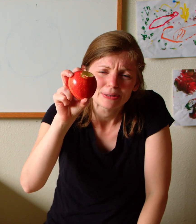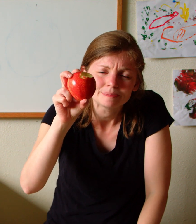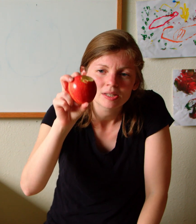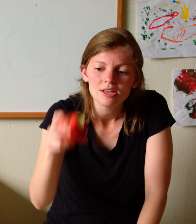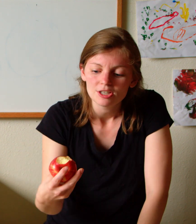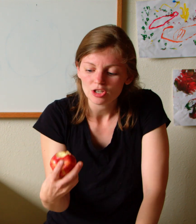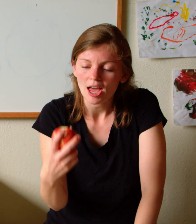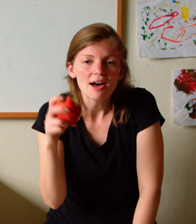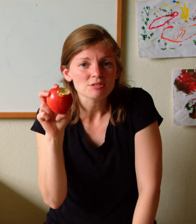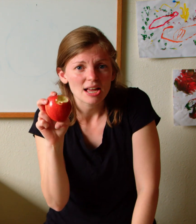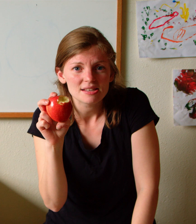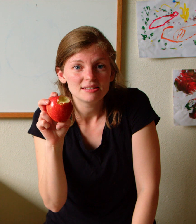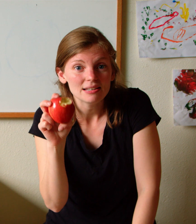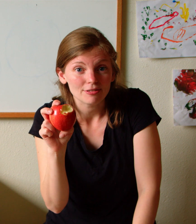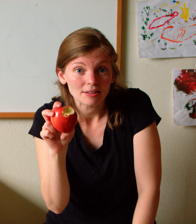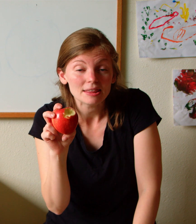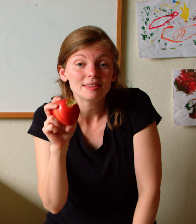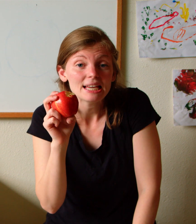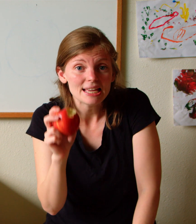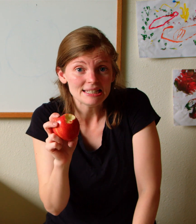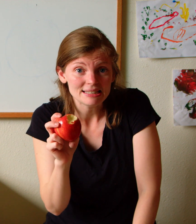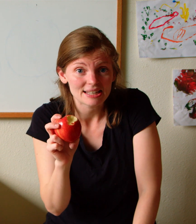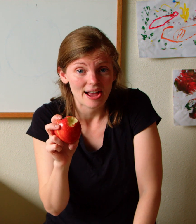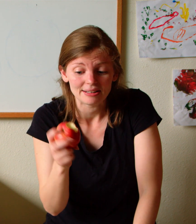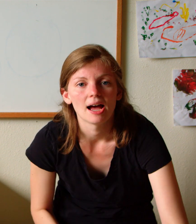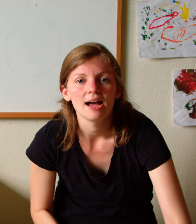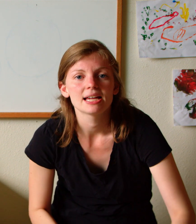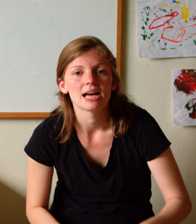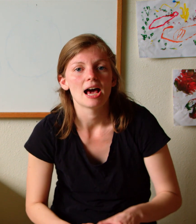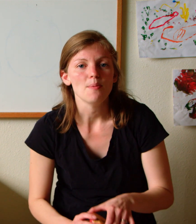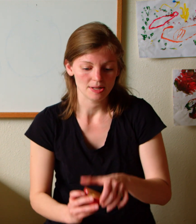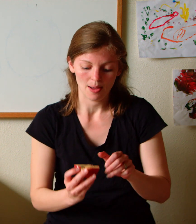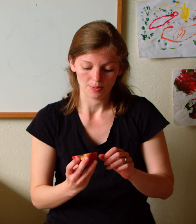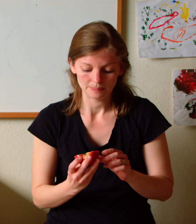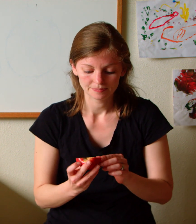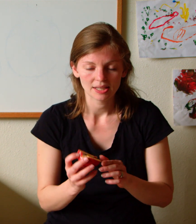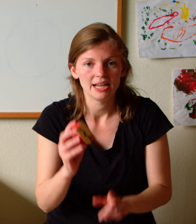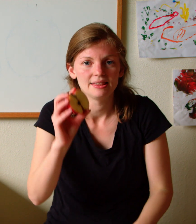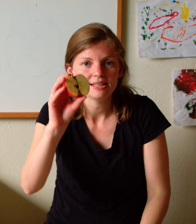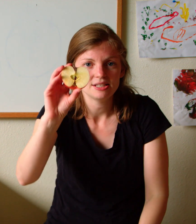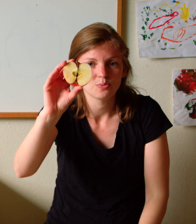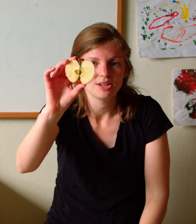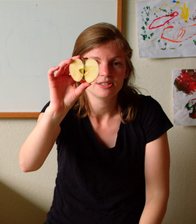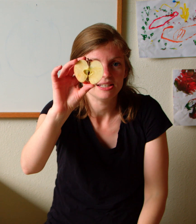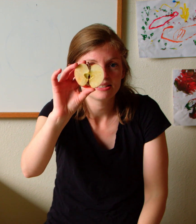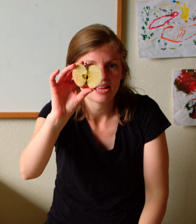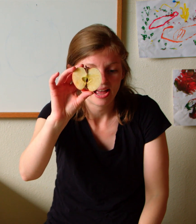so the outside is different than the inside I cut up an apple and this is what you see inside